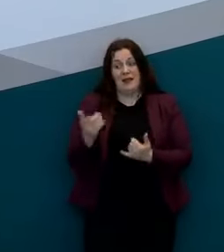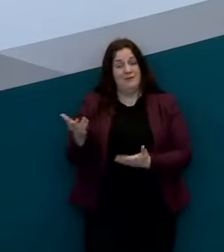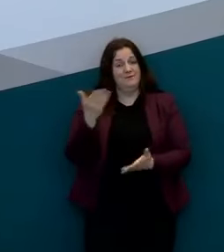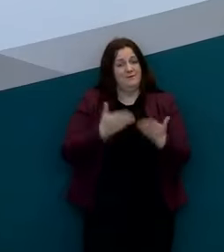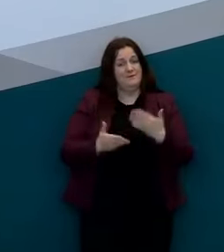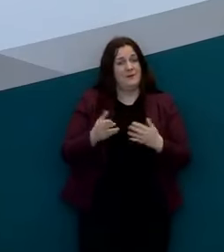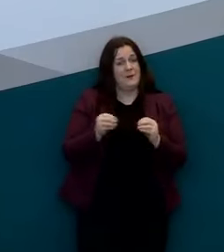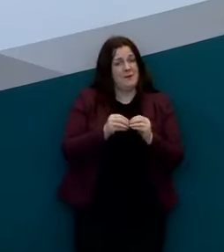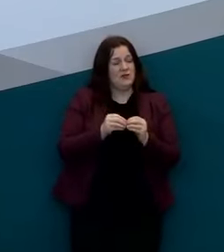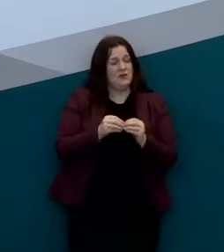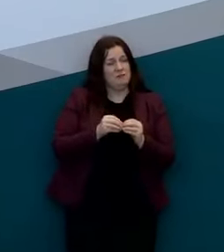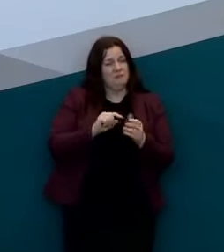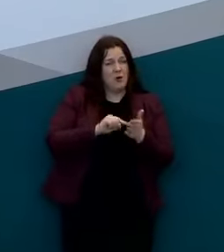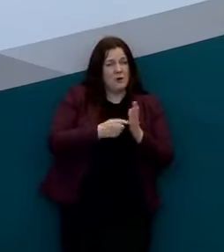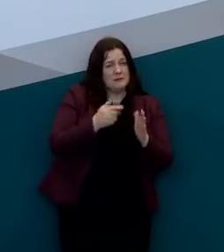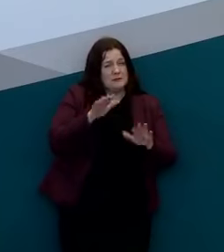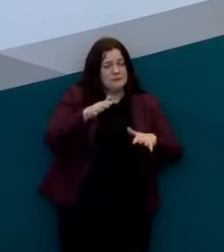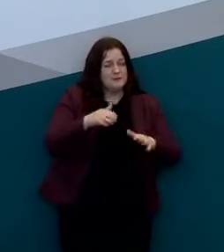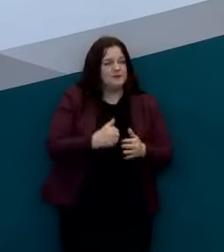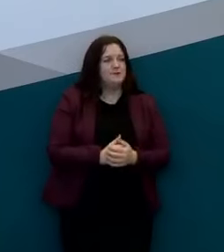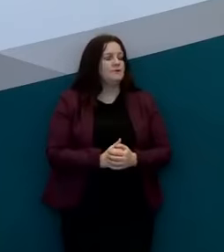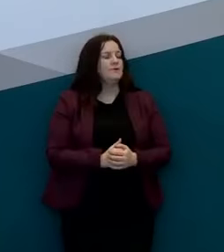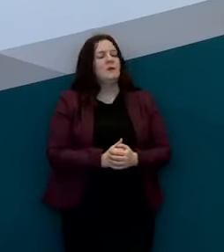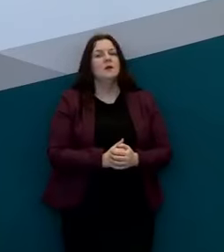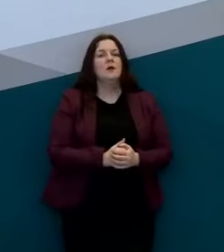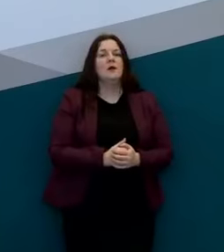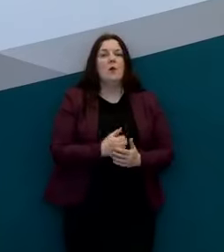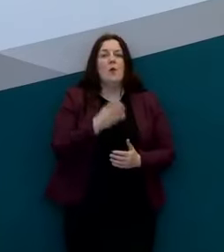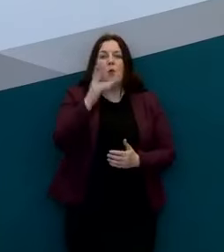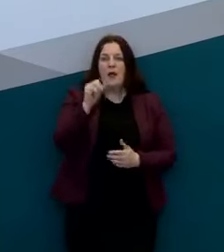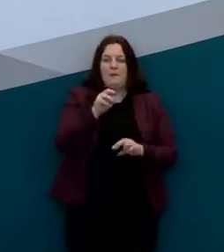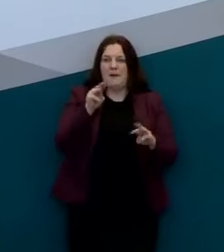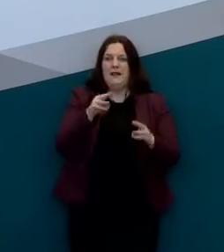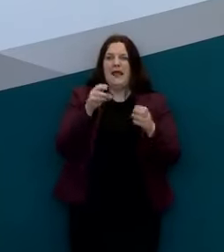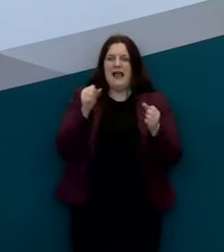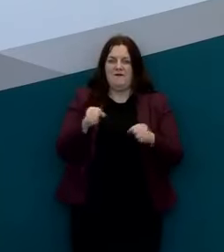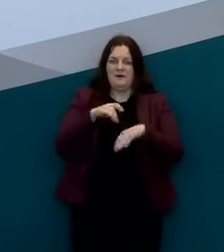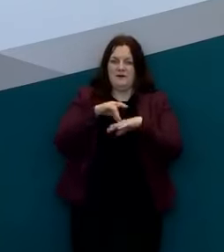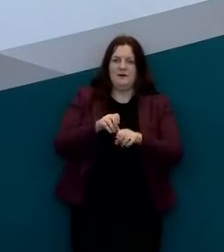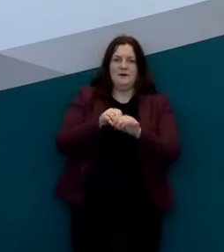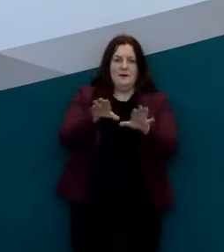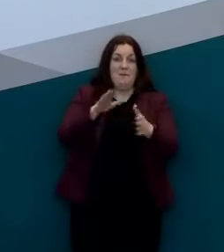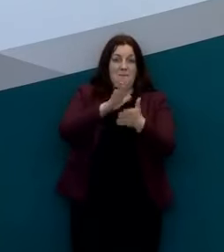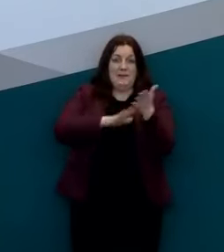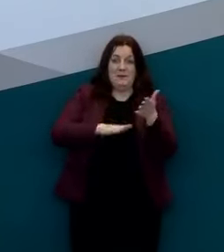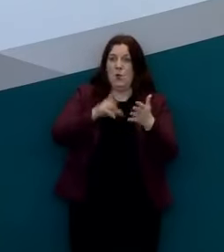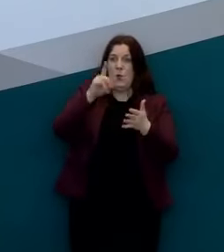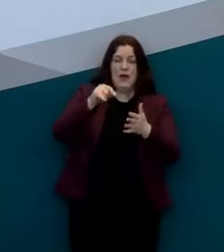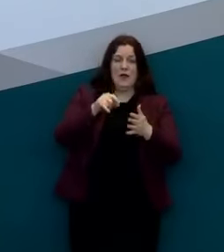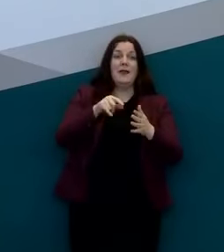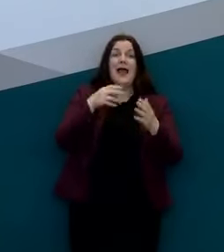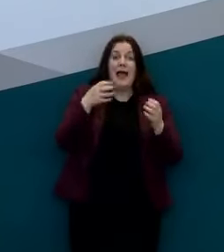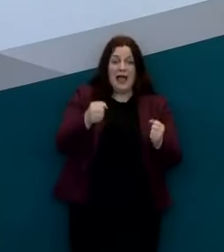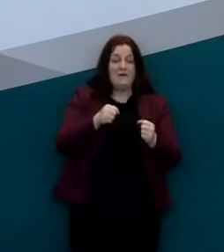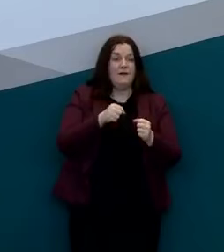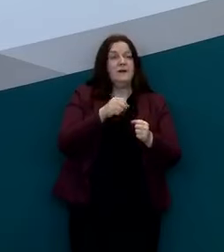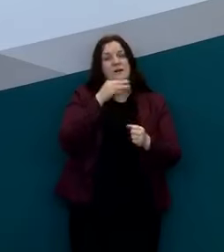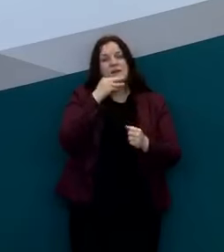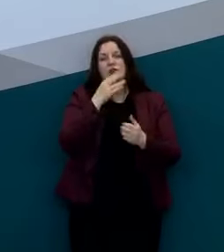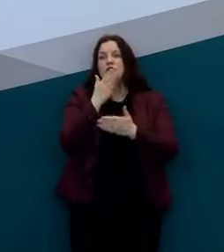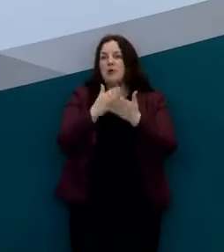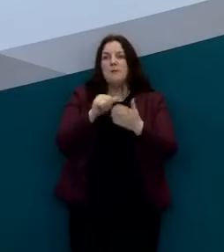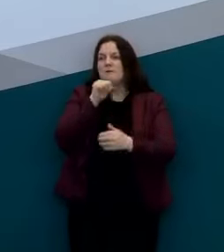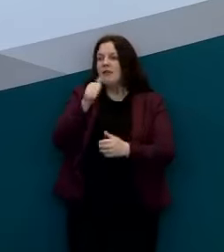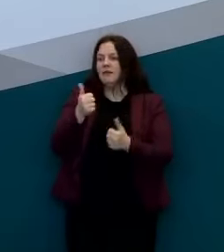a way covered this point uh that there are two reasons why people are infected in the population might be missed in broad terms uh so we can have asymptomatic